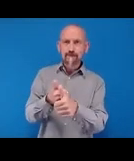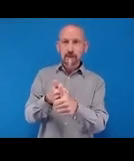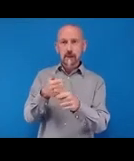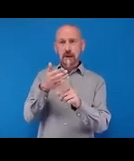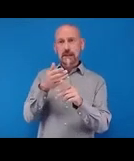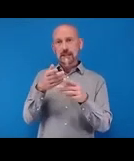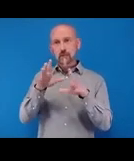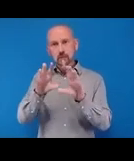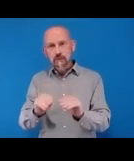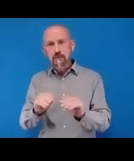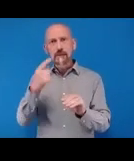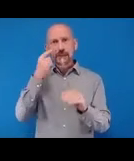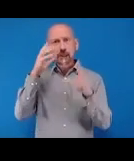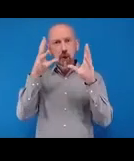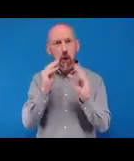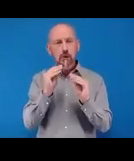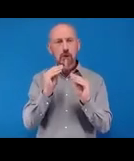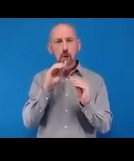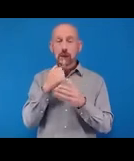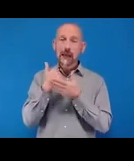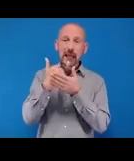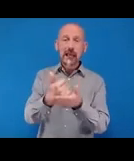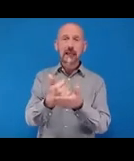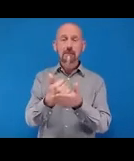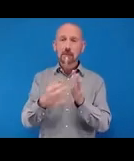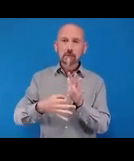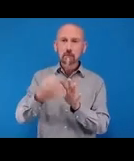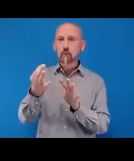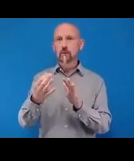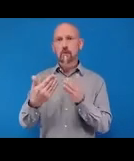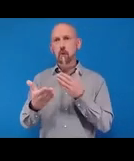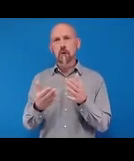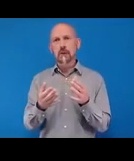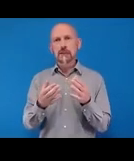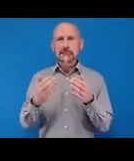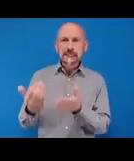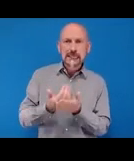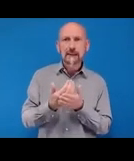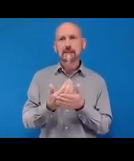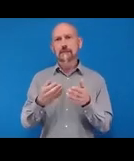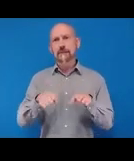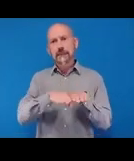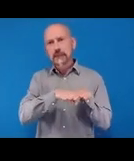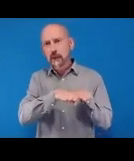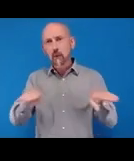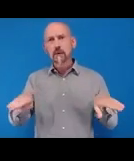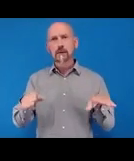to a healthier, safer, and more equitable world. Thank you.